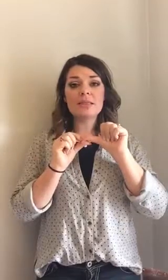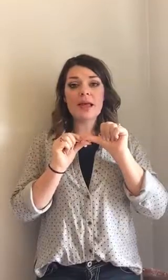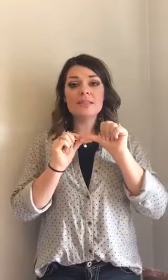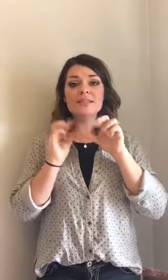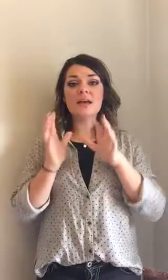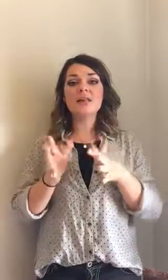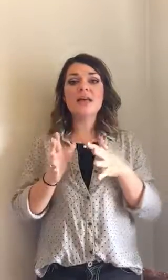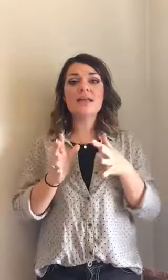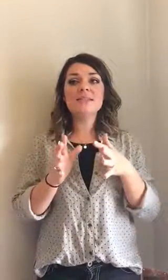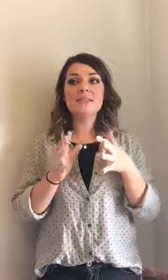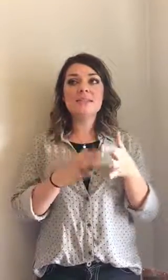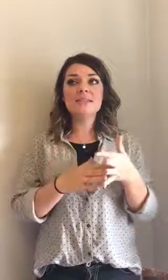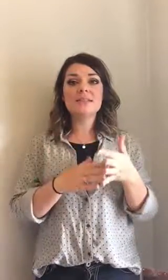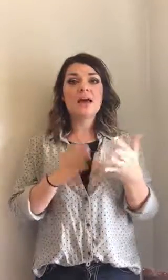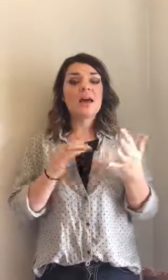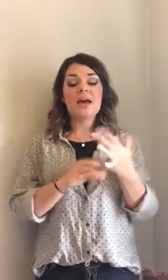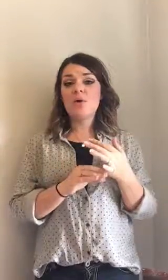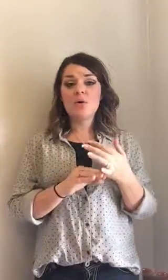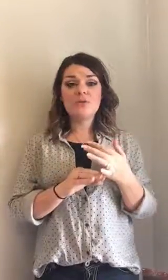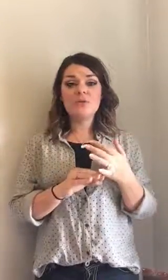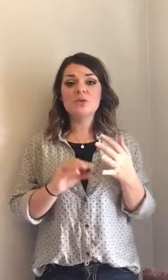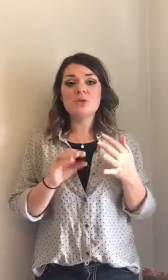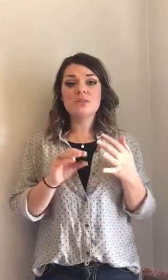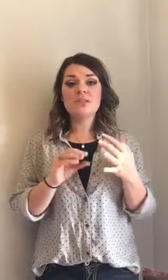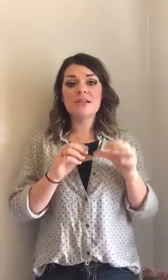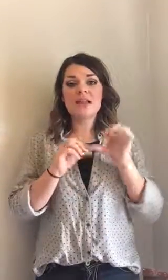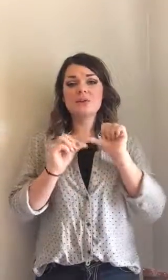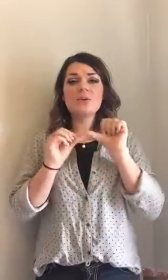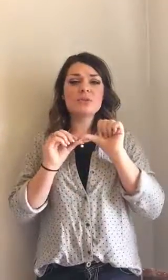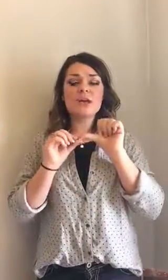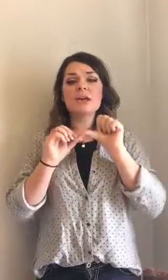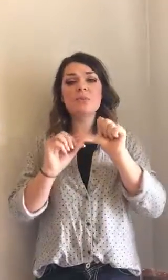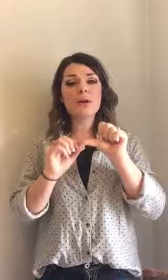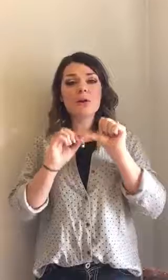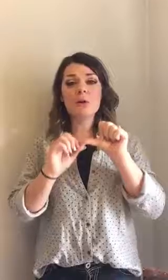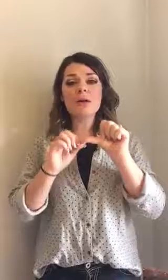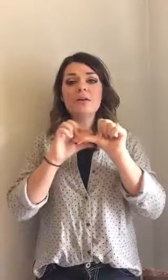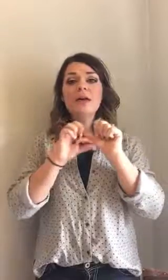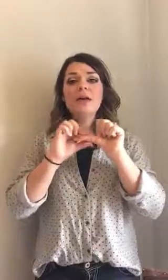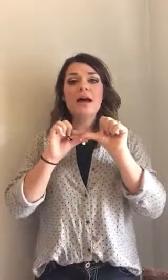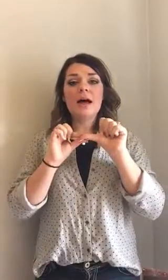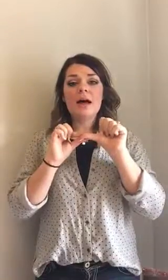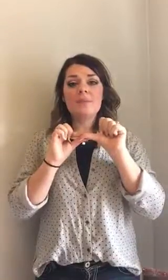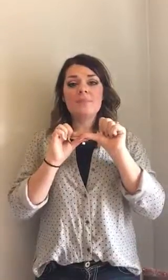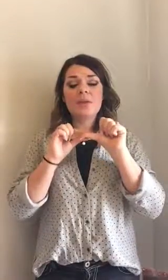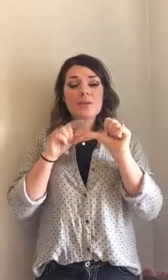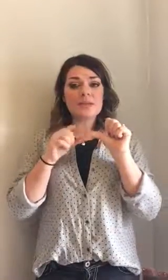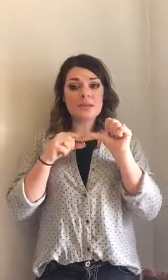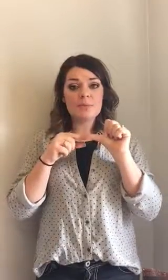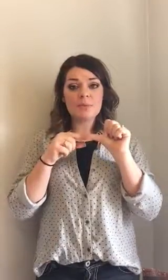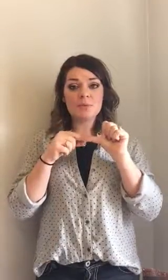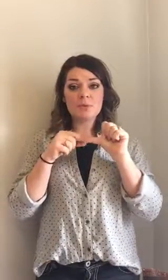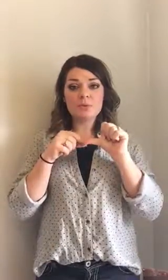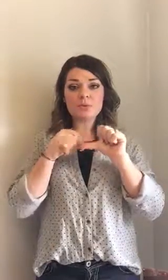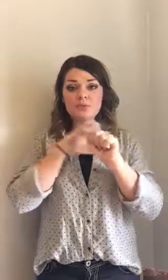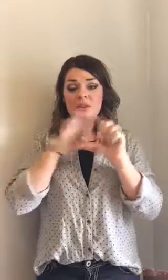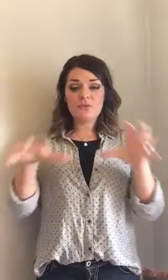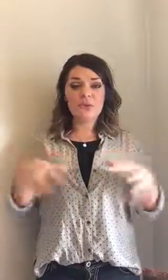less unless it is a whole food source like so if we're talking butter or oil about a tablespoon for